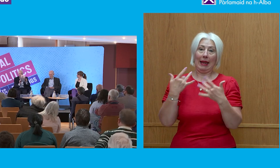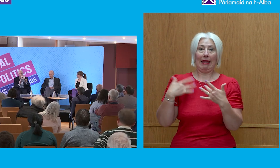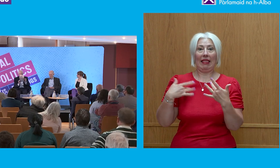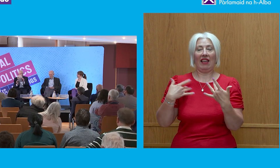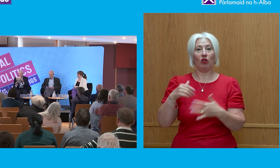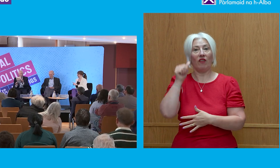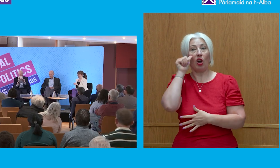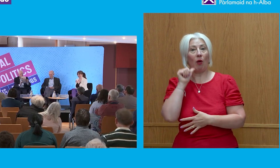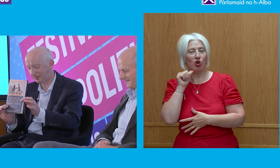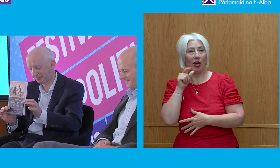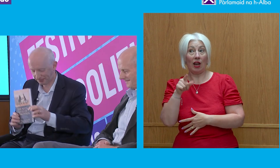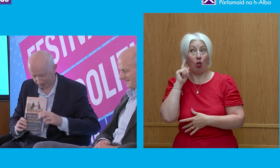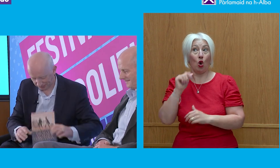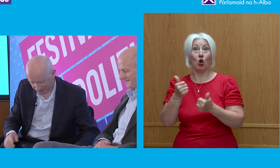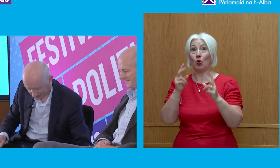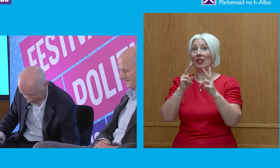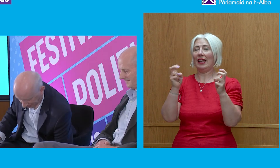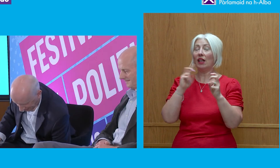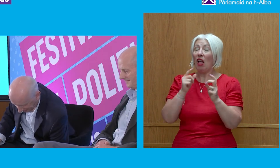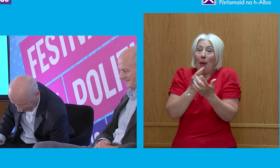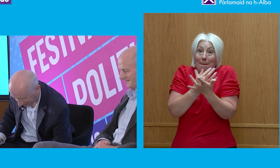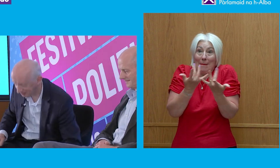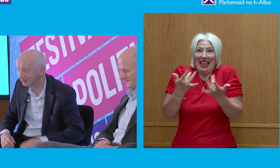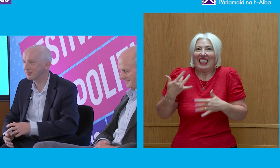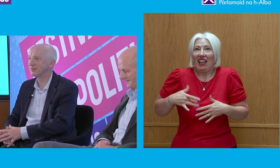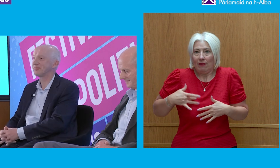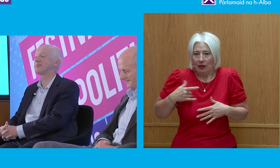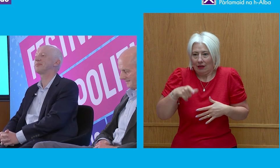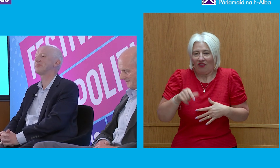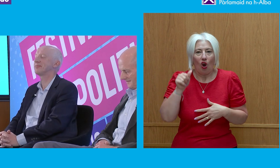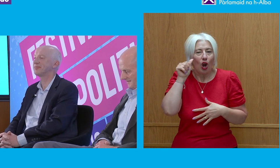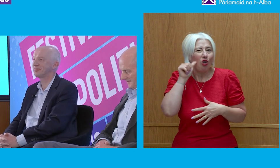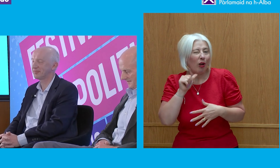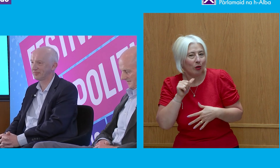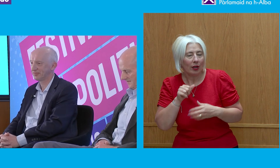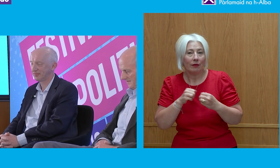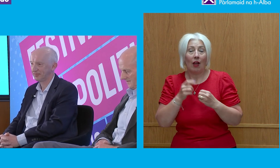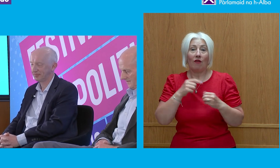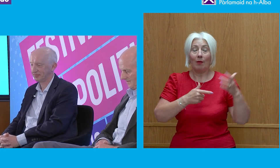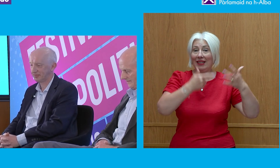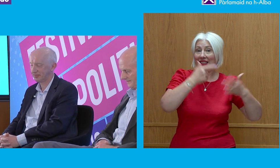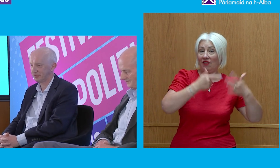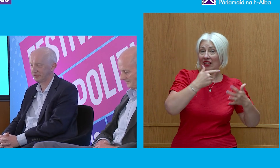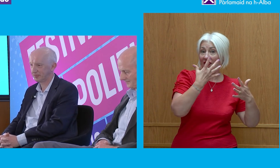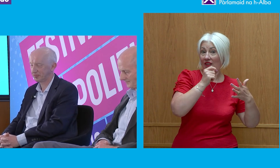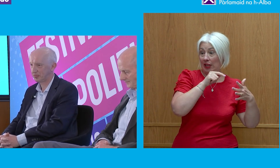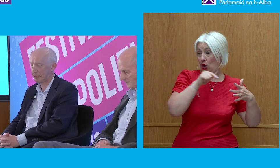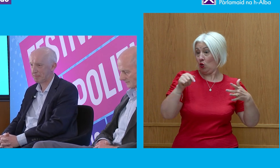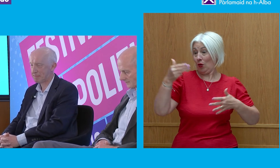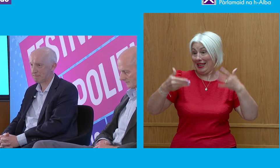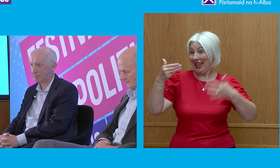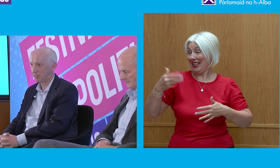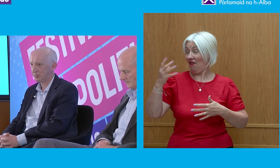choice of a title for a book, The Many Lives of Corruption, and that covers 1750 to 1950, so those